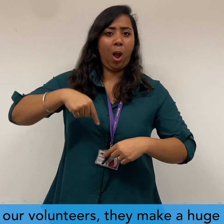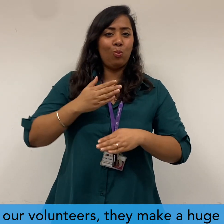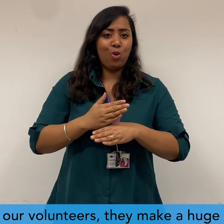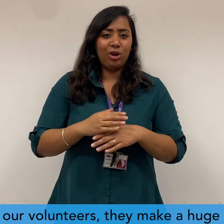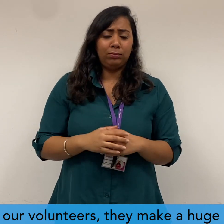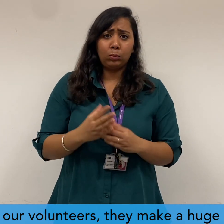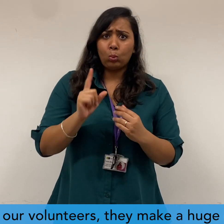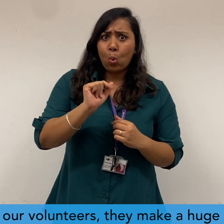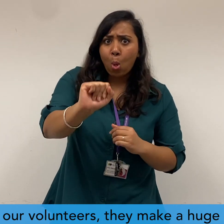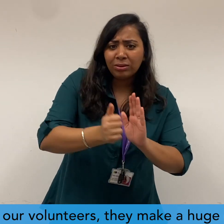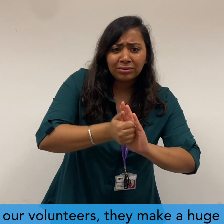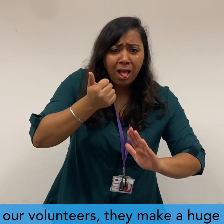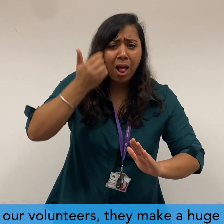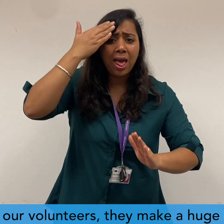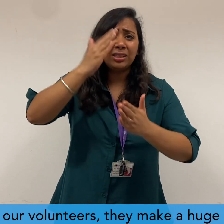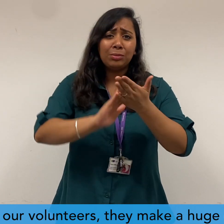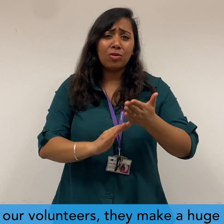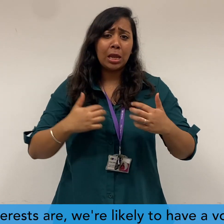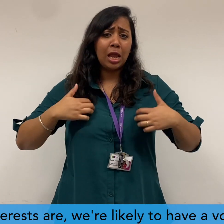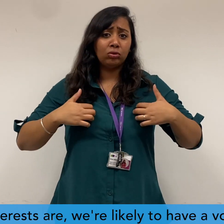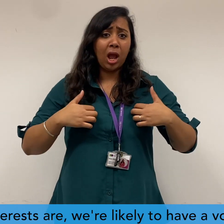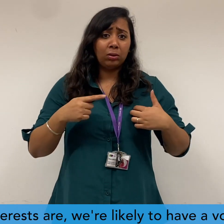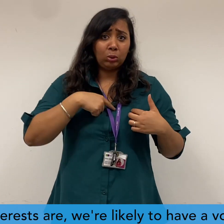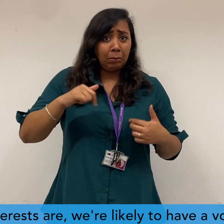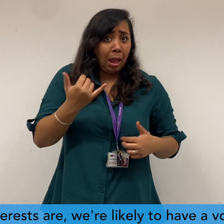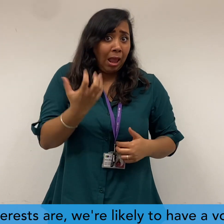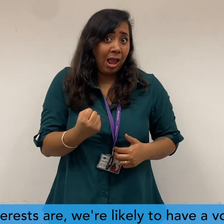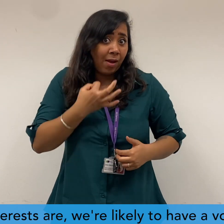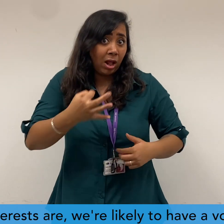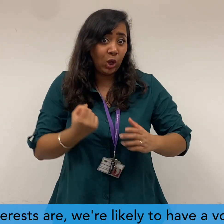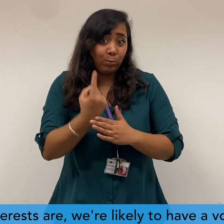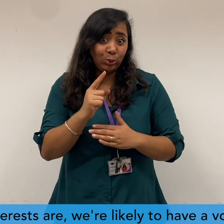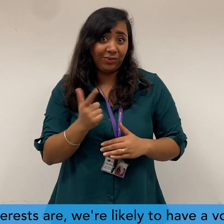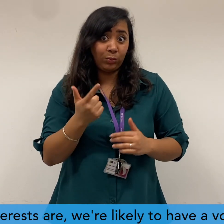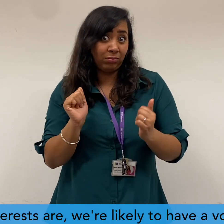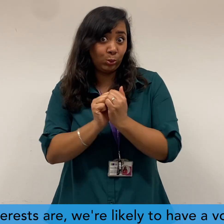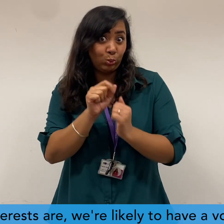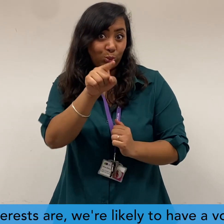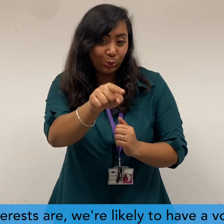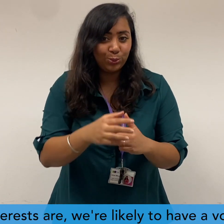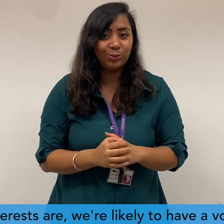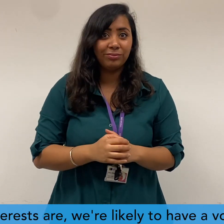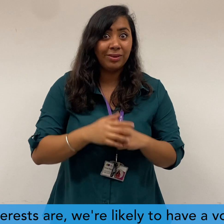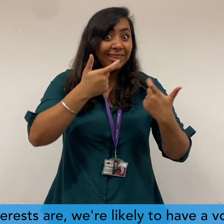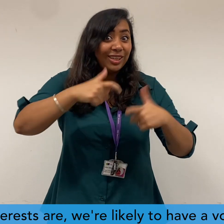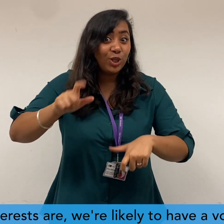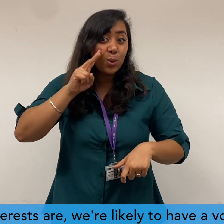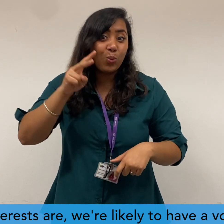It doesn't matter what your skills, experience and interests are. We're likely to have a volunteer opportunity to suit you. Click